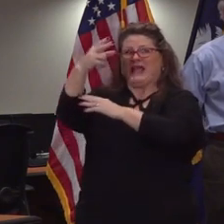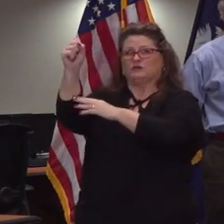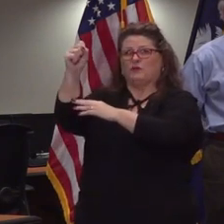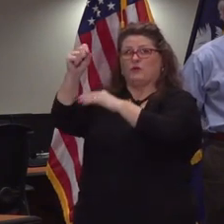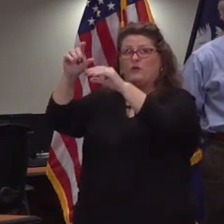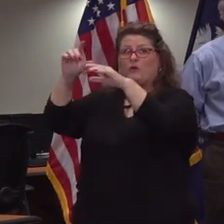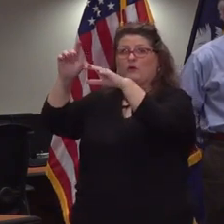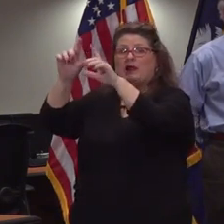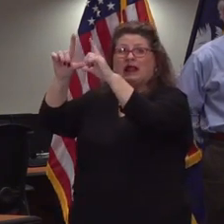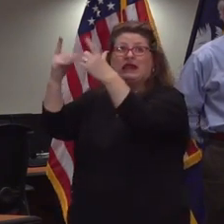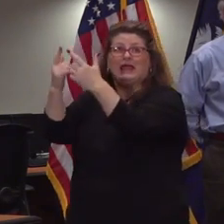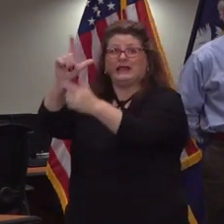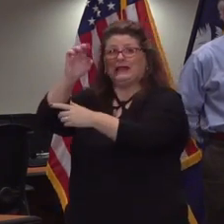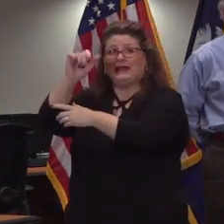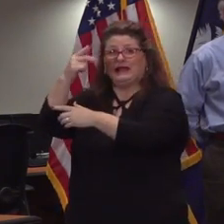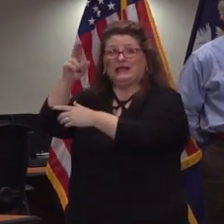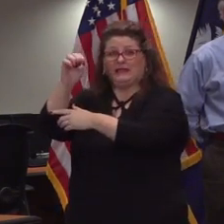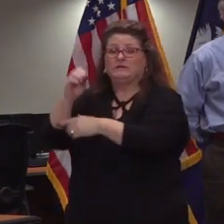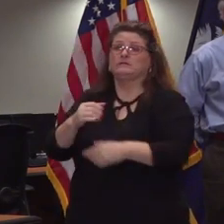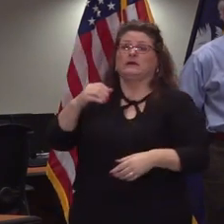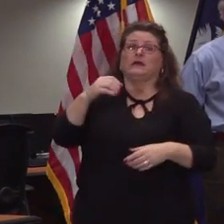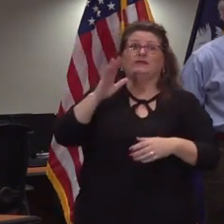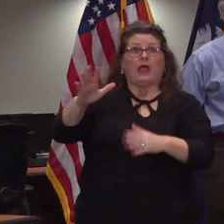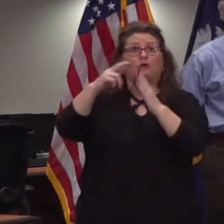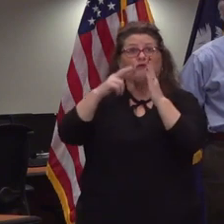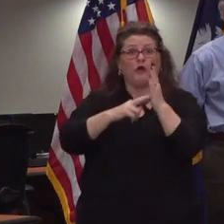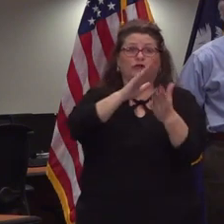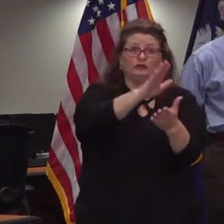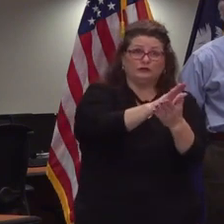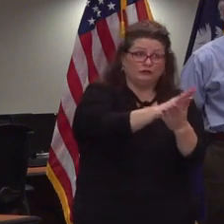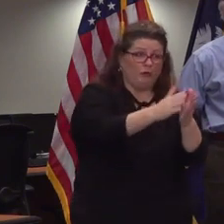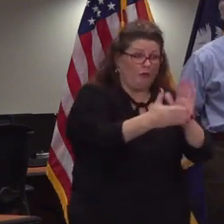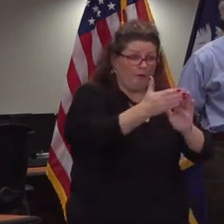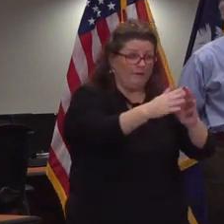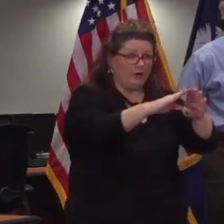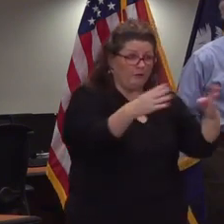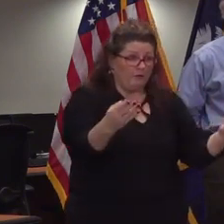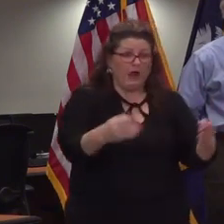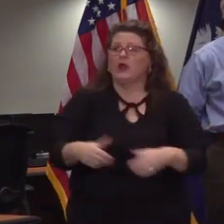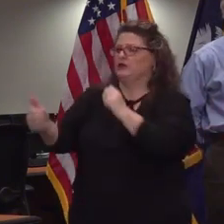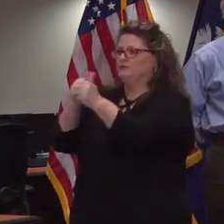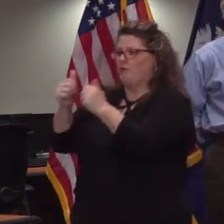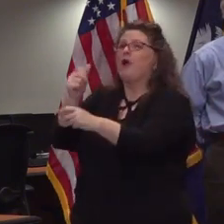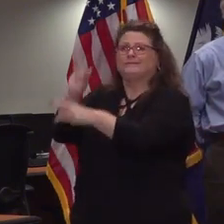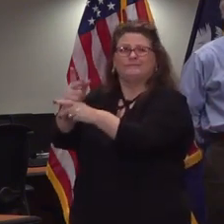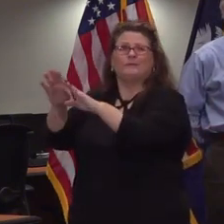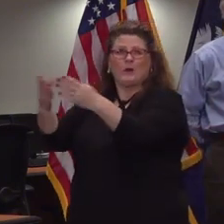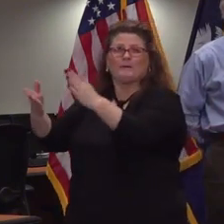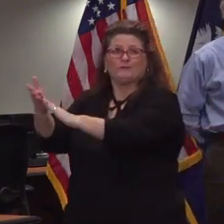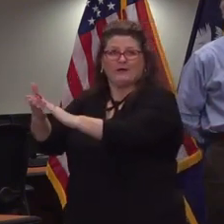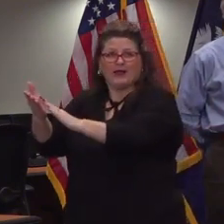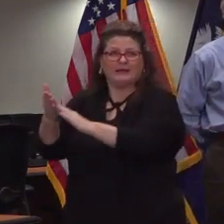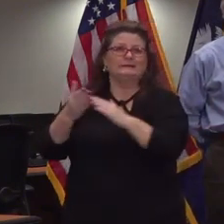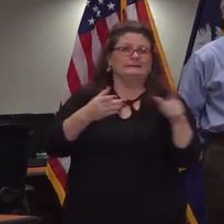in session then sports can go on obviously this is a little different situation but we'll be working very very